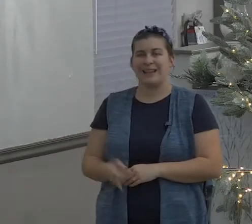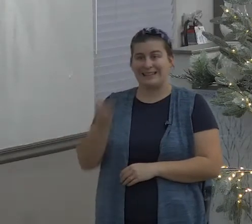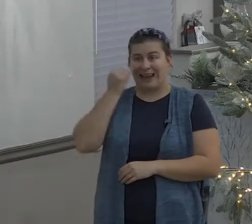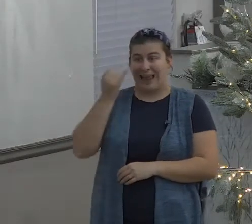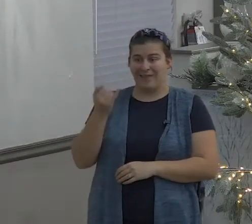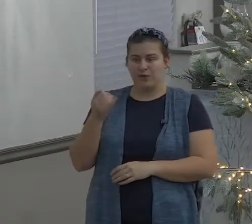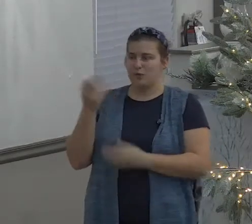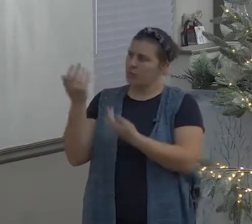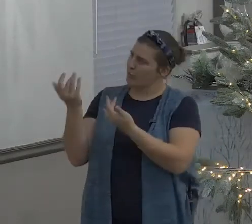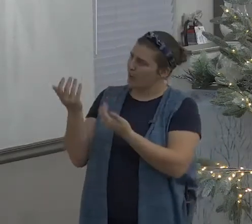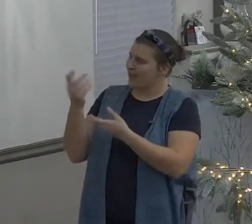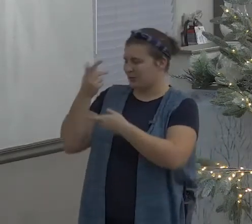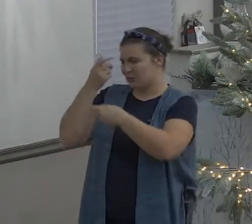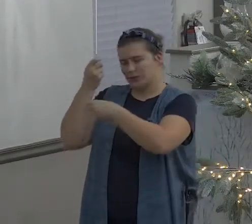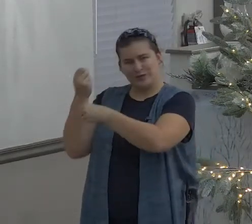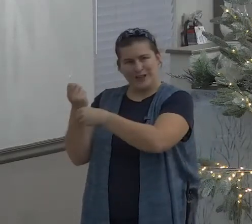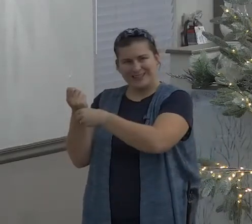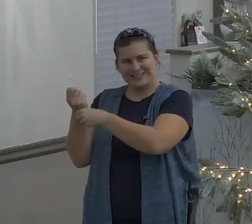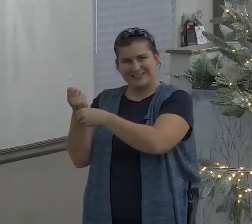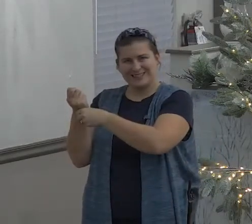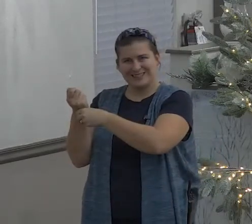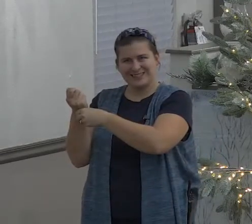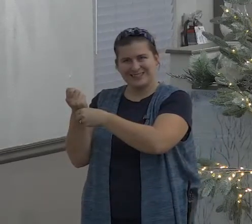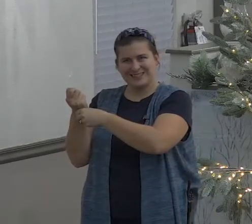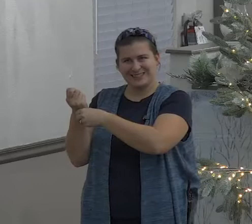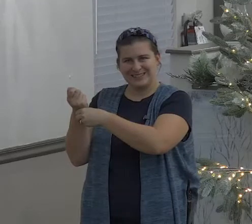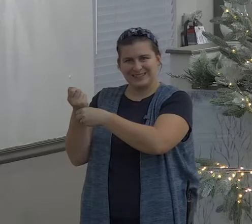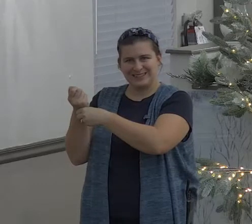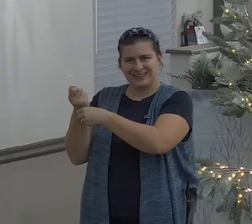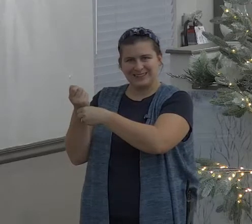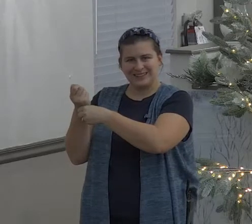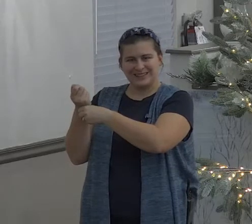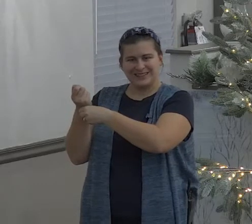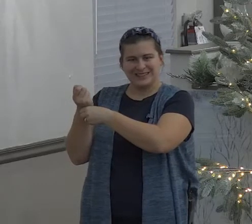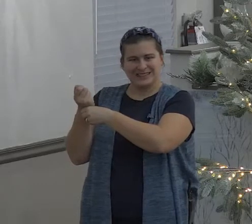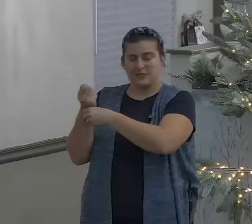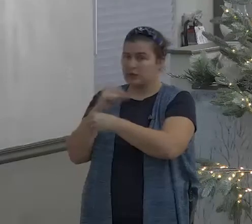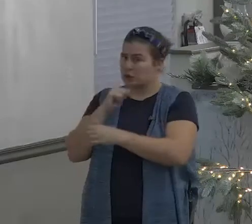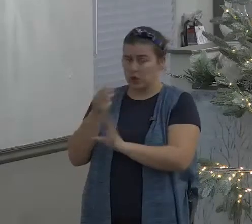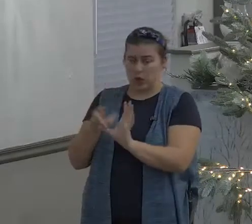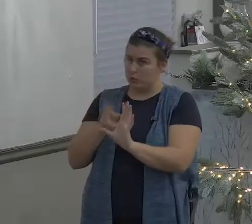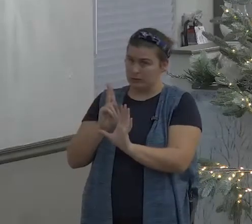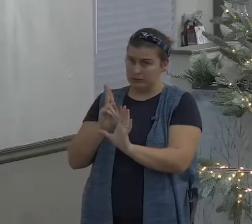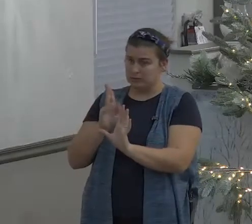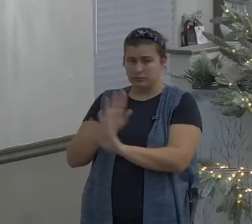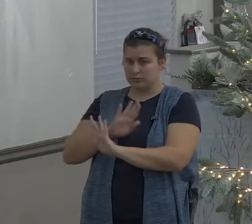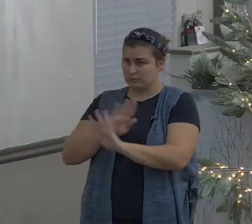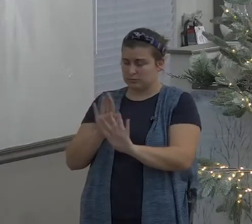and all we have to do is wait on him all we have to do is trust him